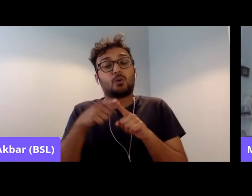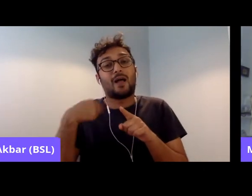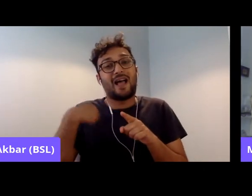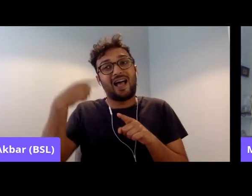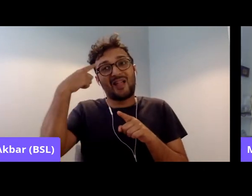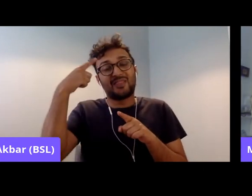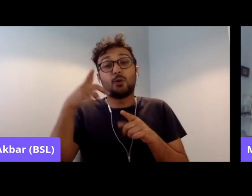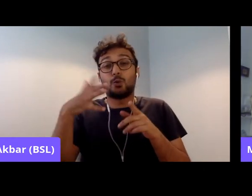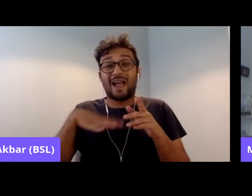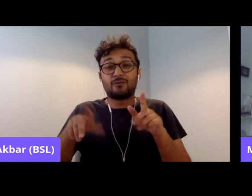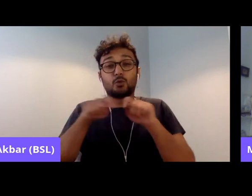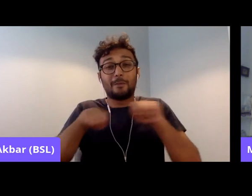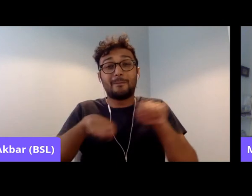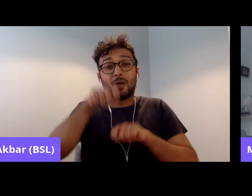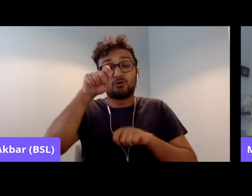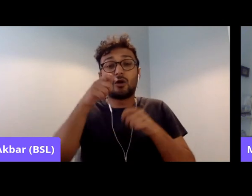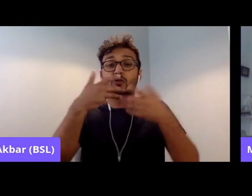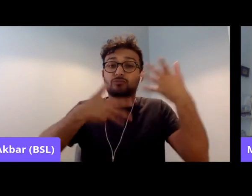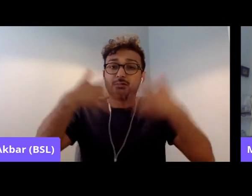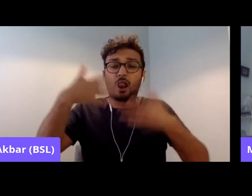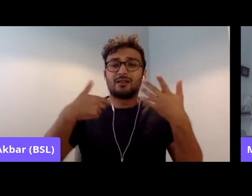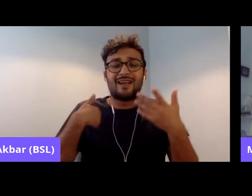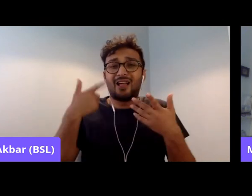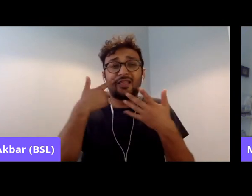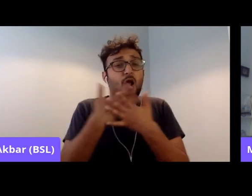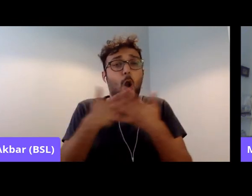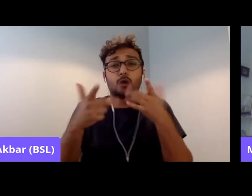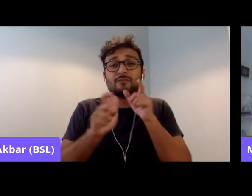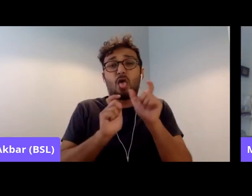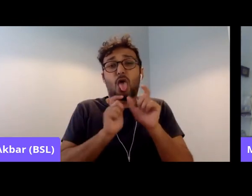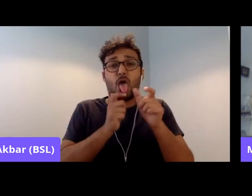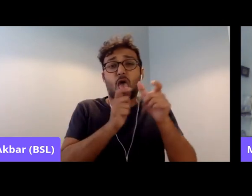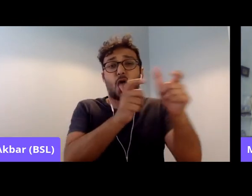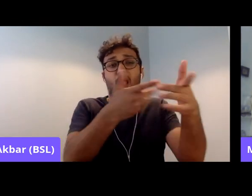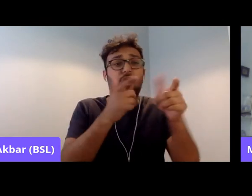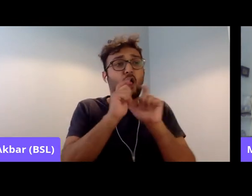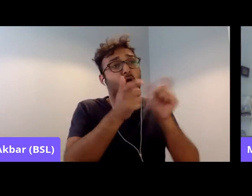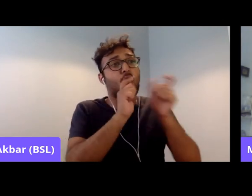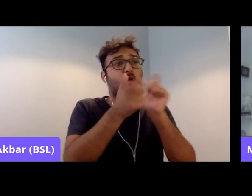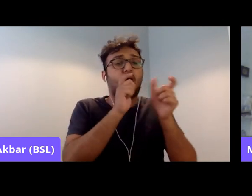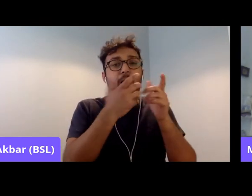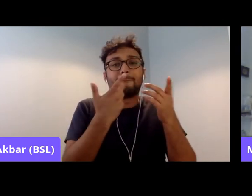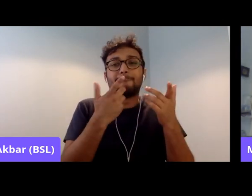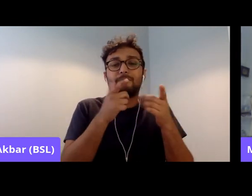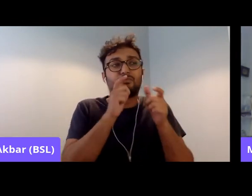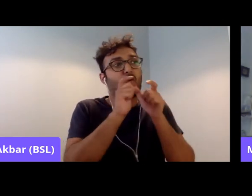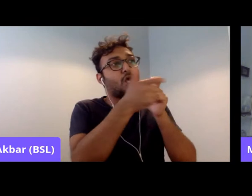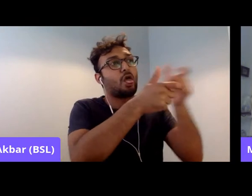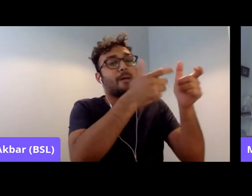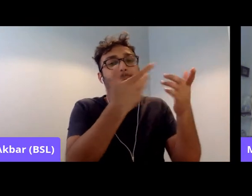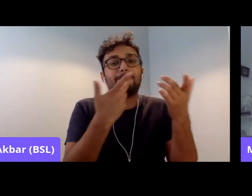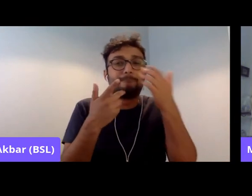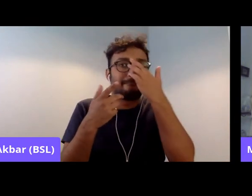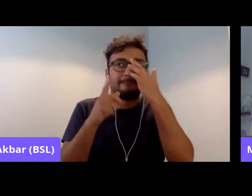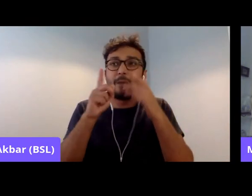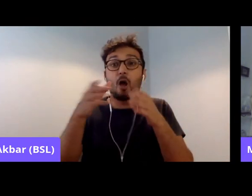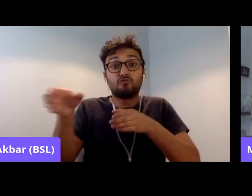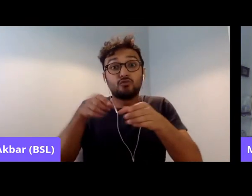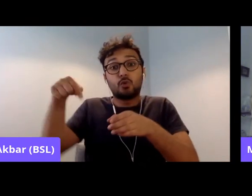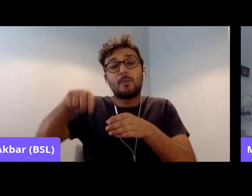There's all this rhetoric, but what's actually happening in terms of recruitment. I think one of the big things with trade union